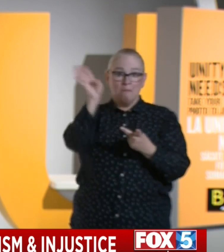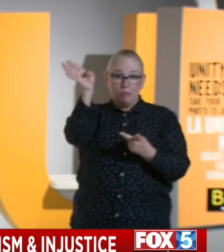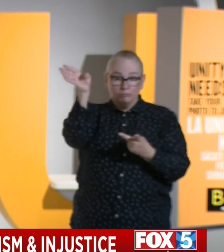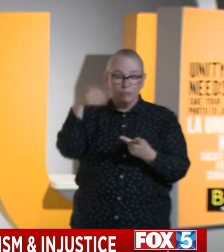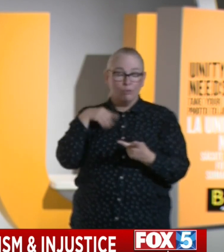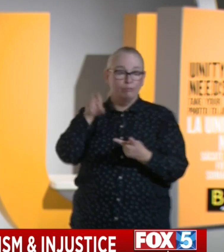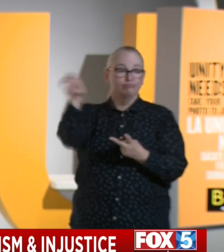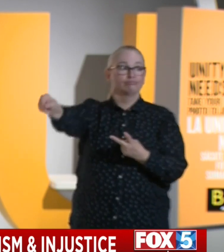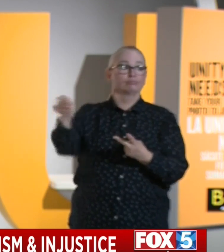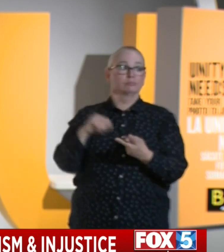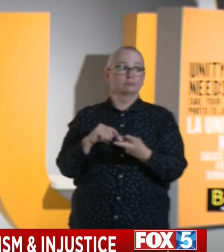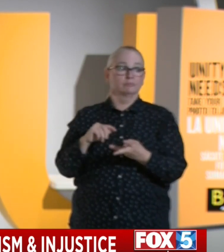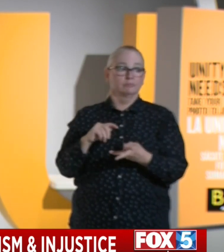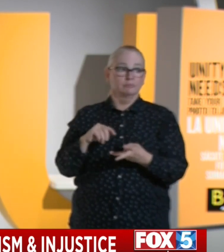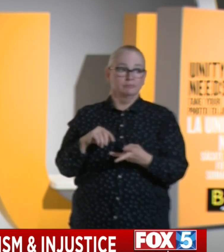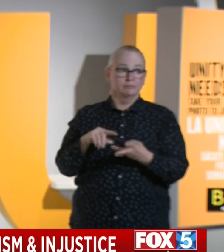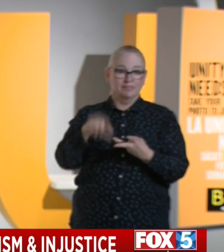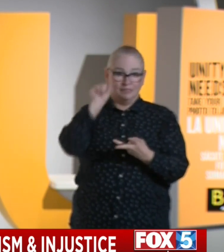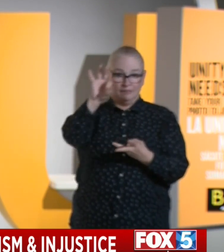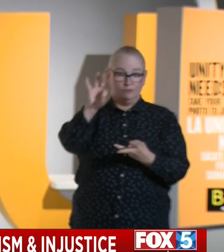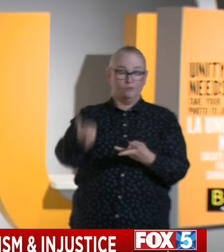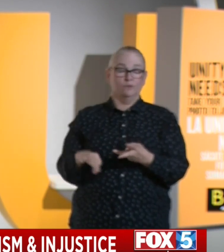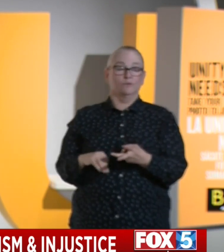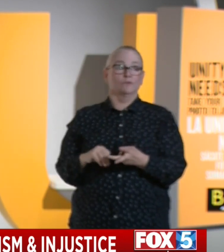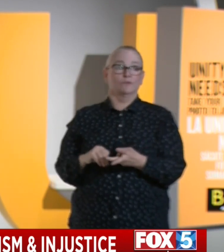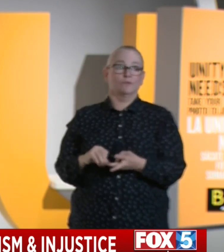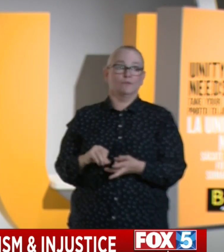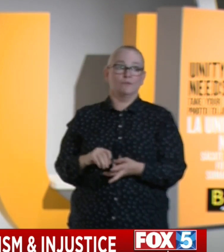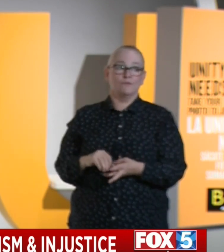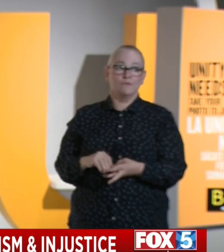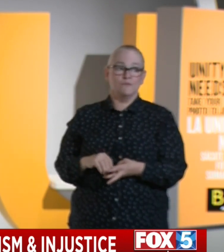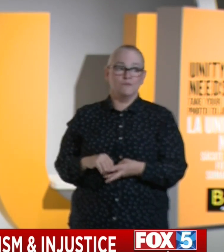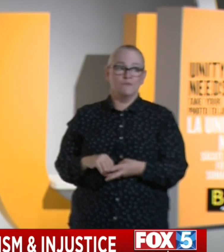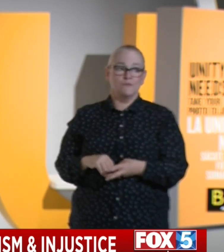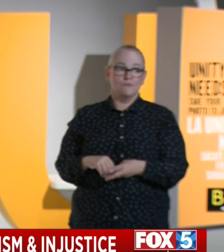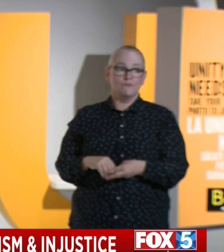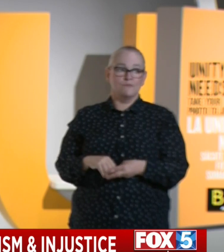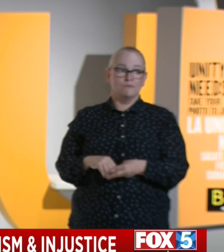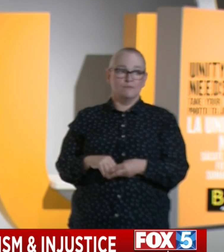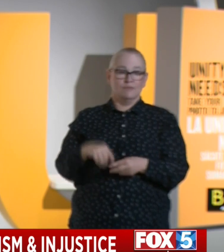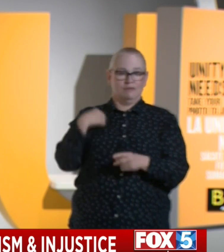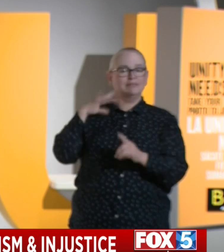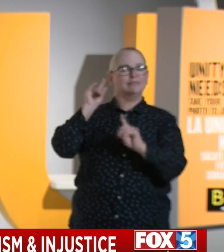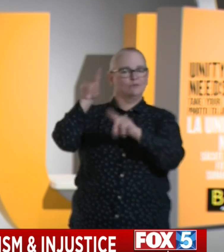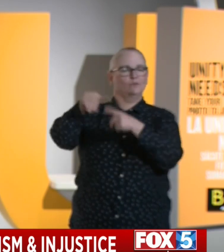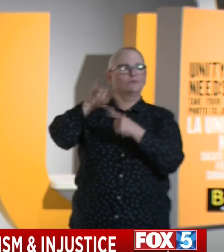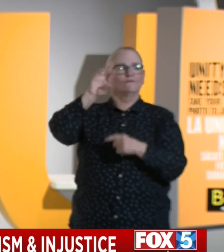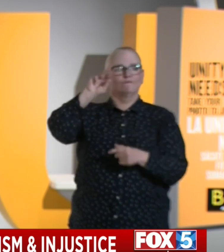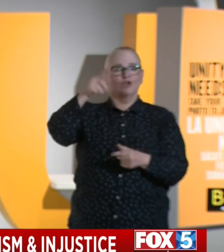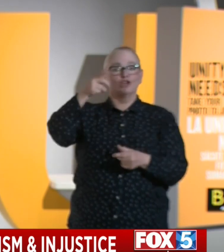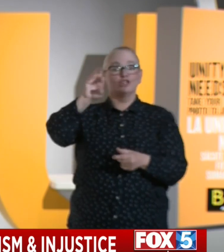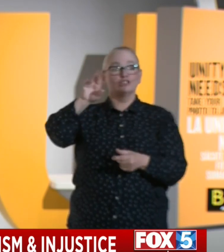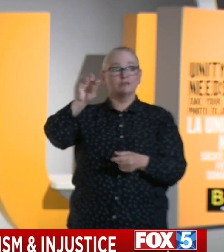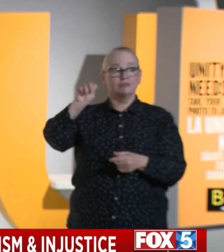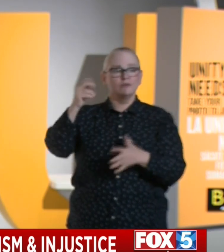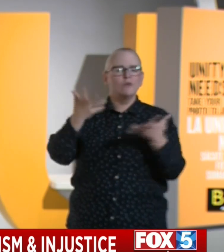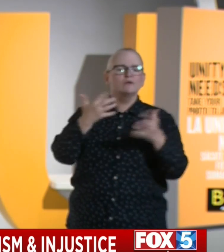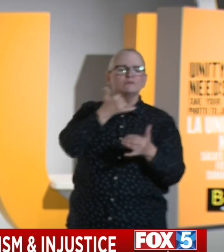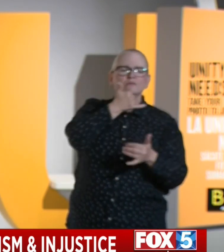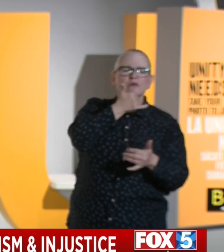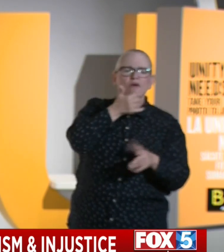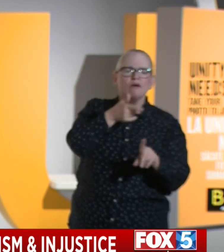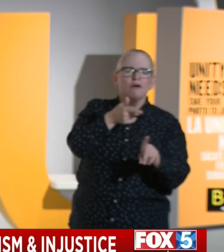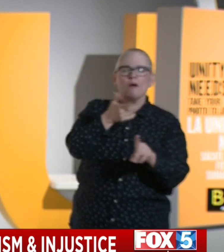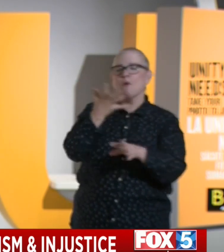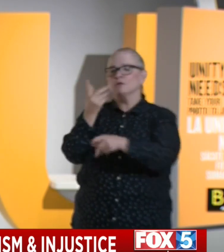collaborative reform. We even did an after action review of Ferguson to understand what went right and what went wrong. The 50 caliber weapons,